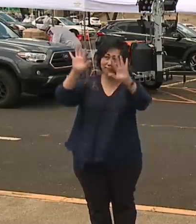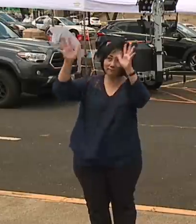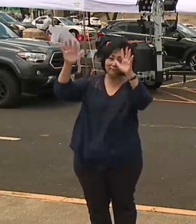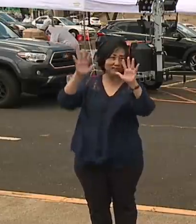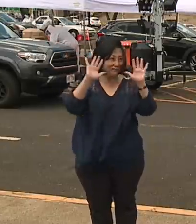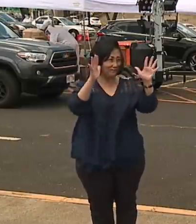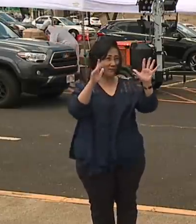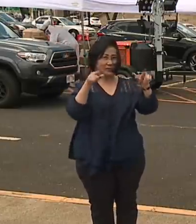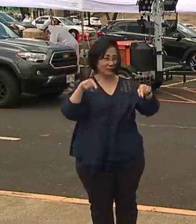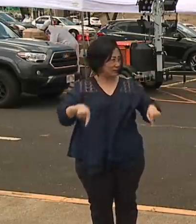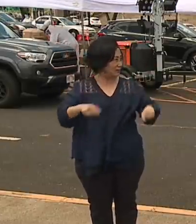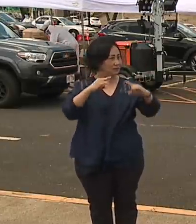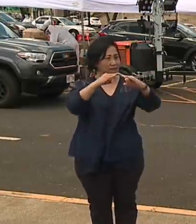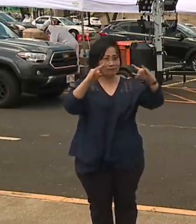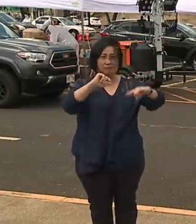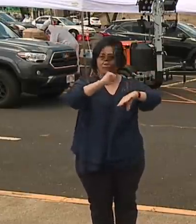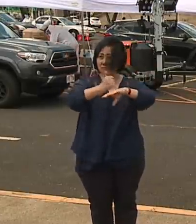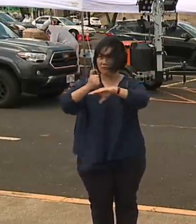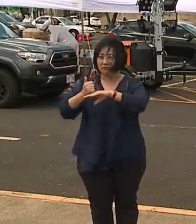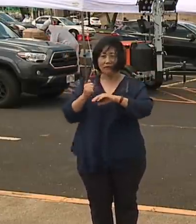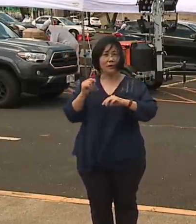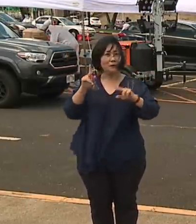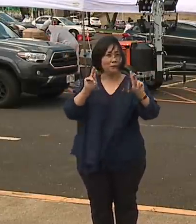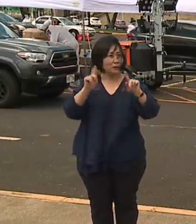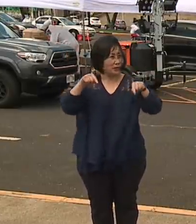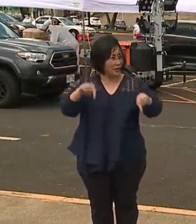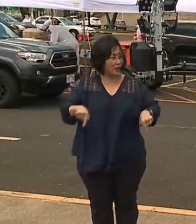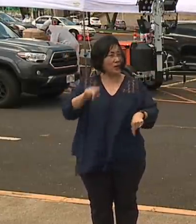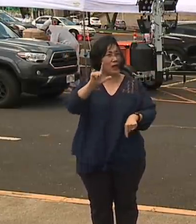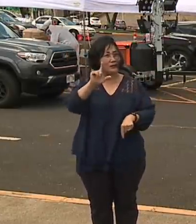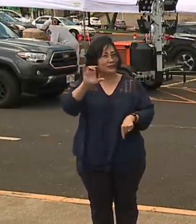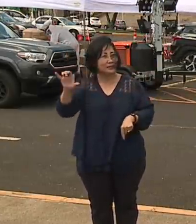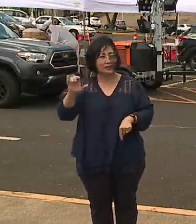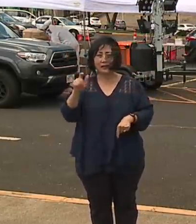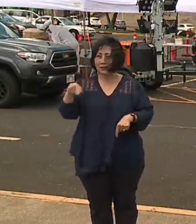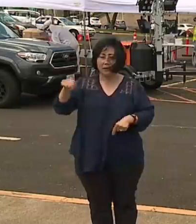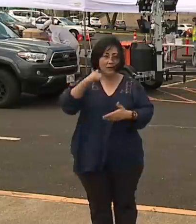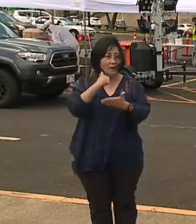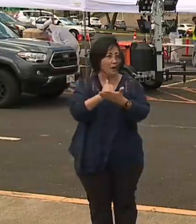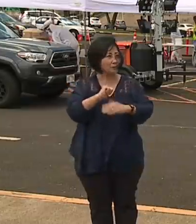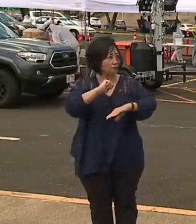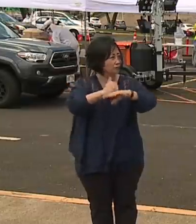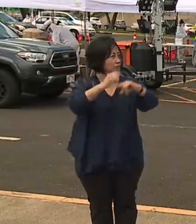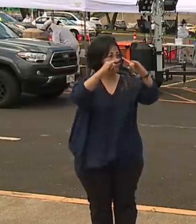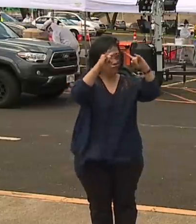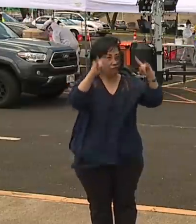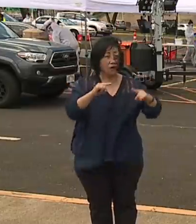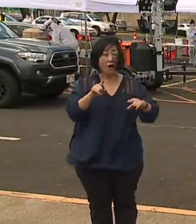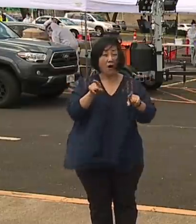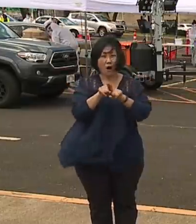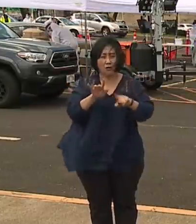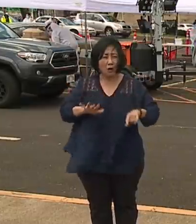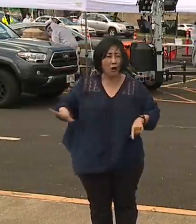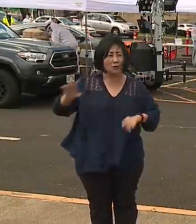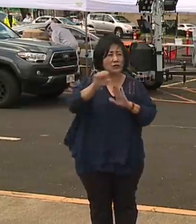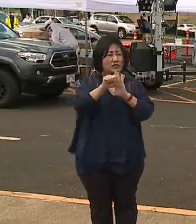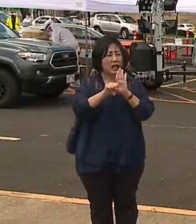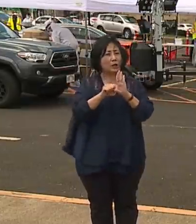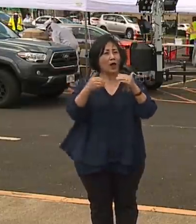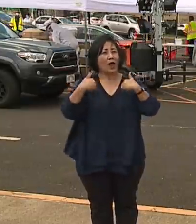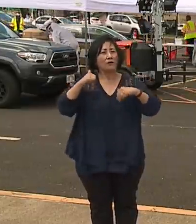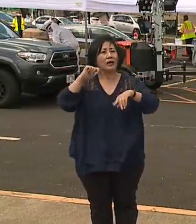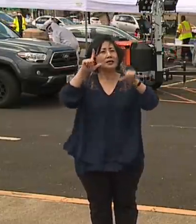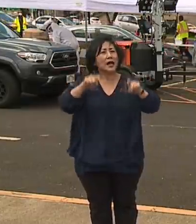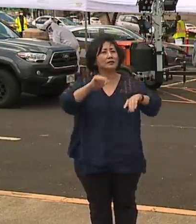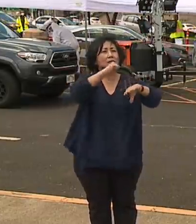helping make this possible. Again, along with the folks here at the college who've made this possible and to everyone around the state who are hosting testing